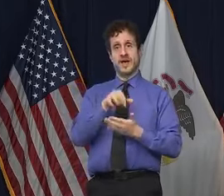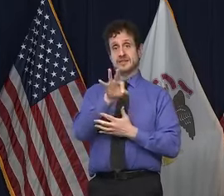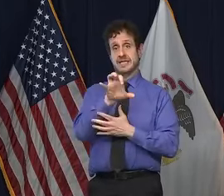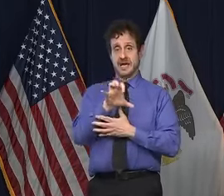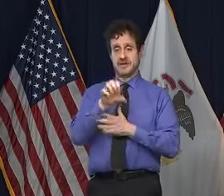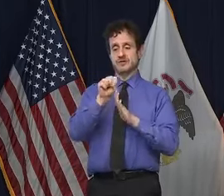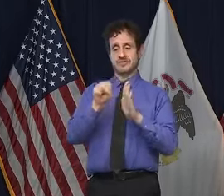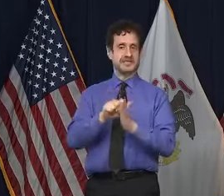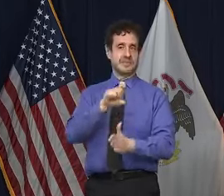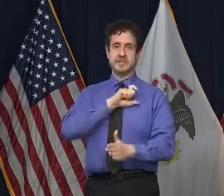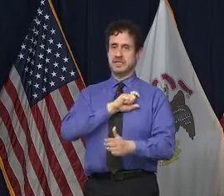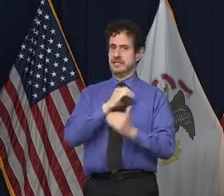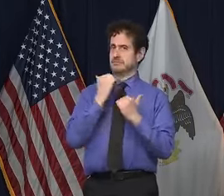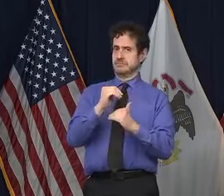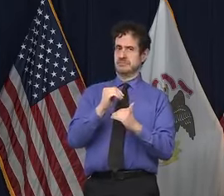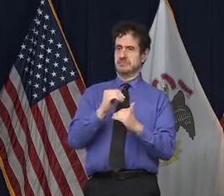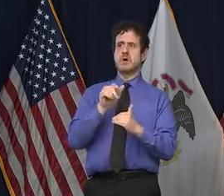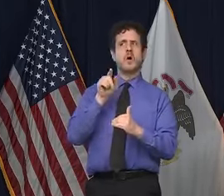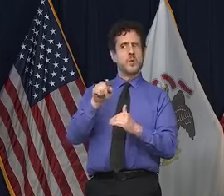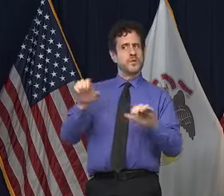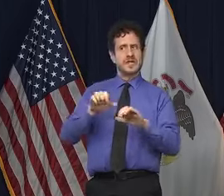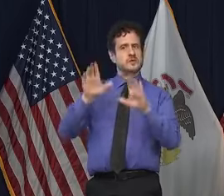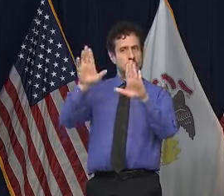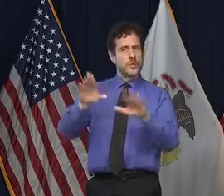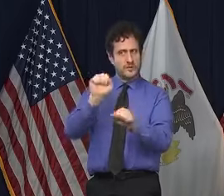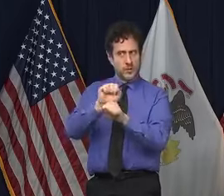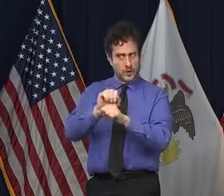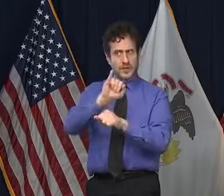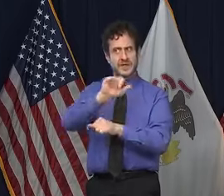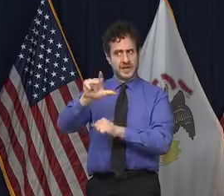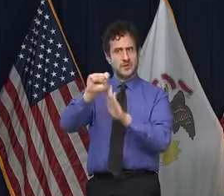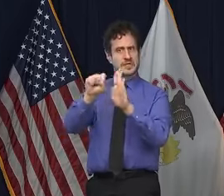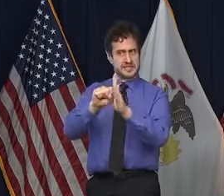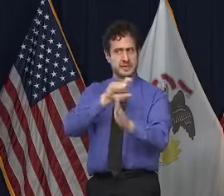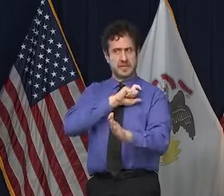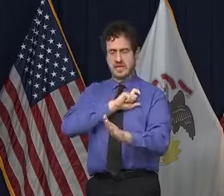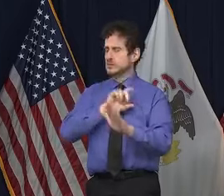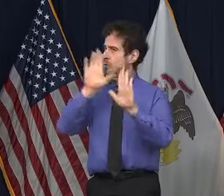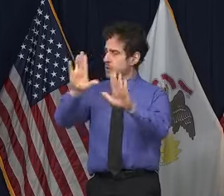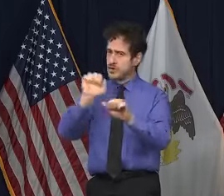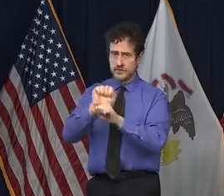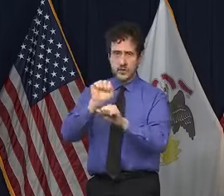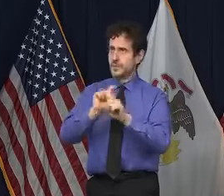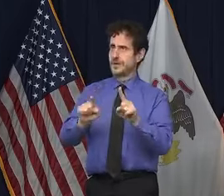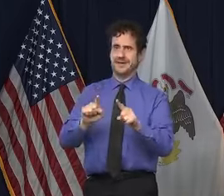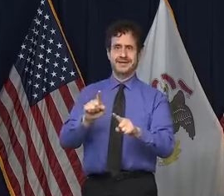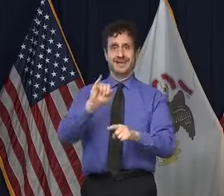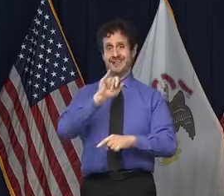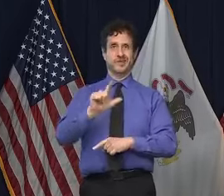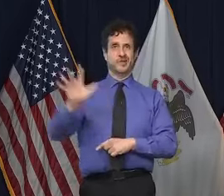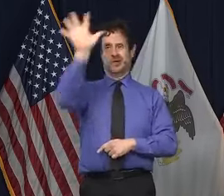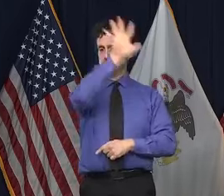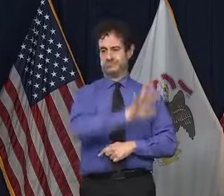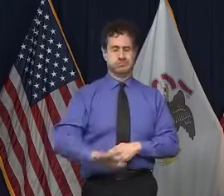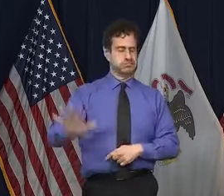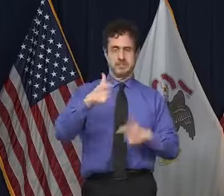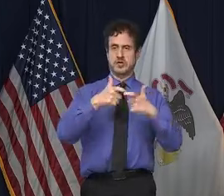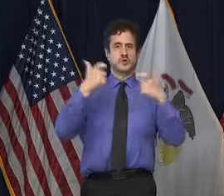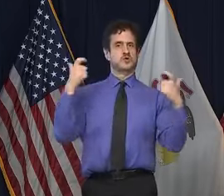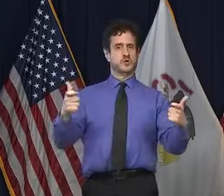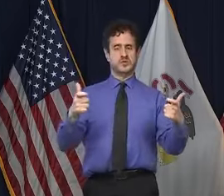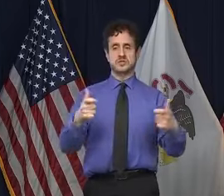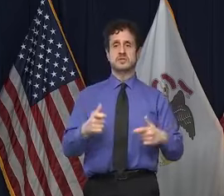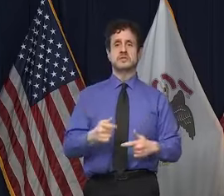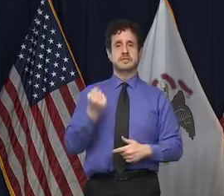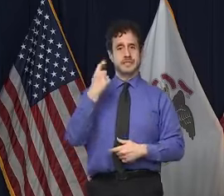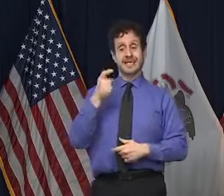troopers. They do amazing work, but we have an enormous state, and they cover the entire state. The city of